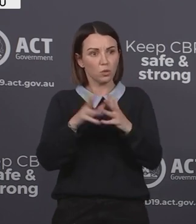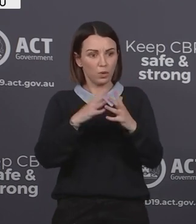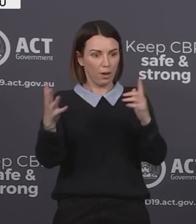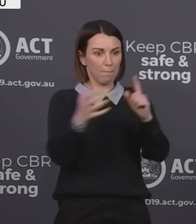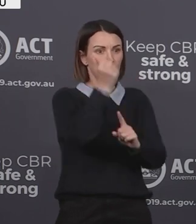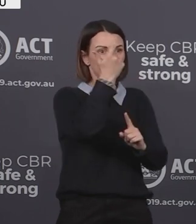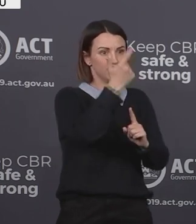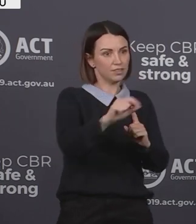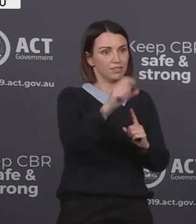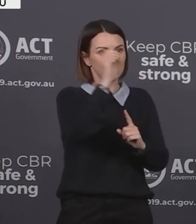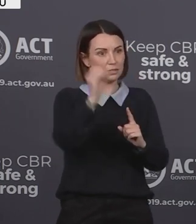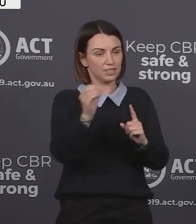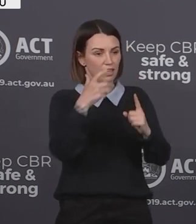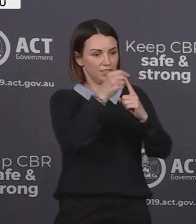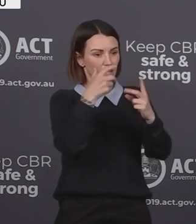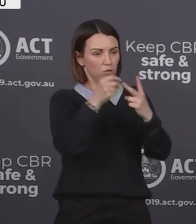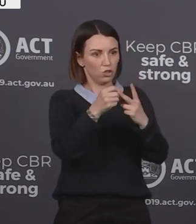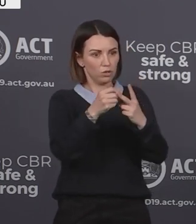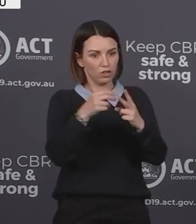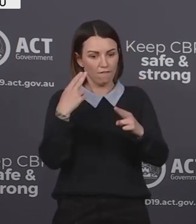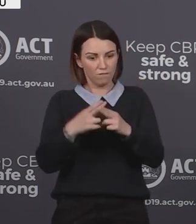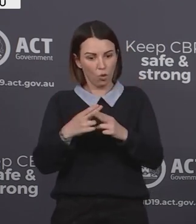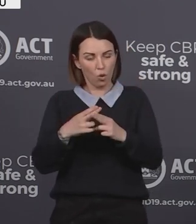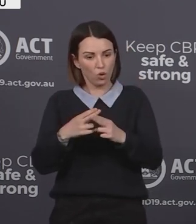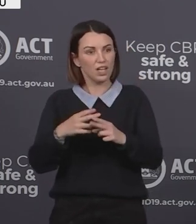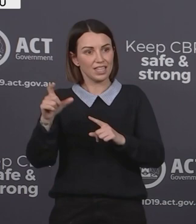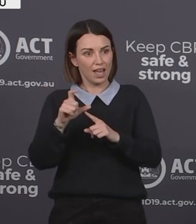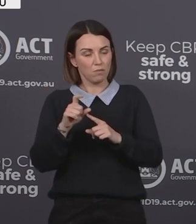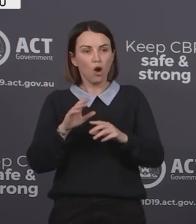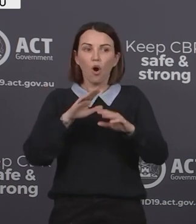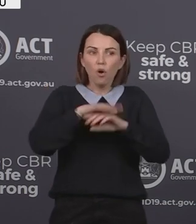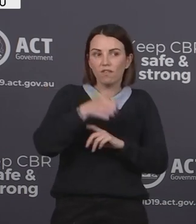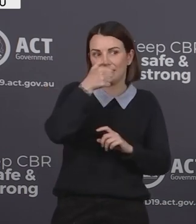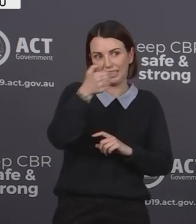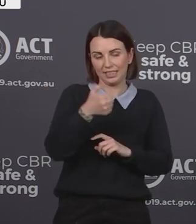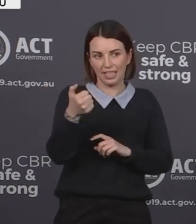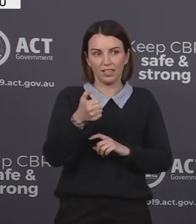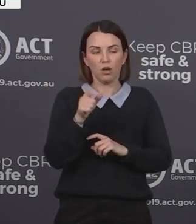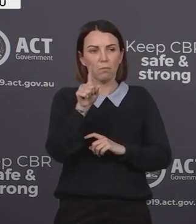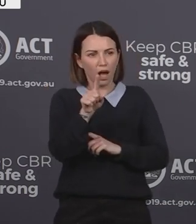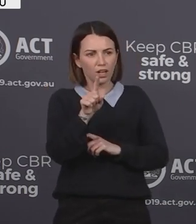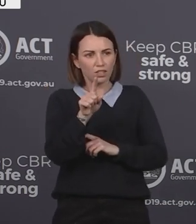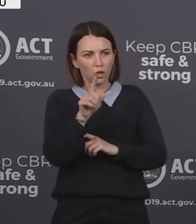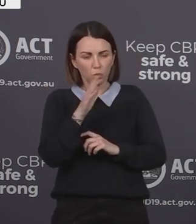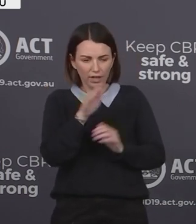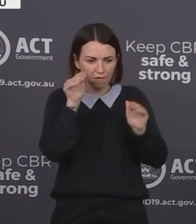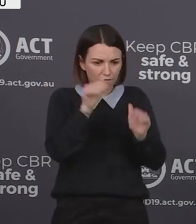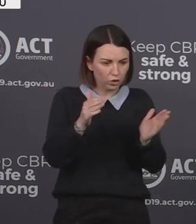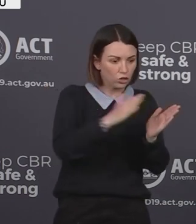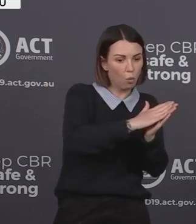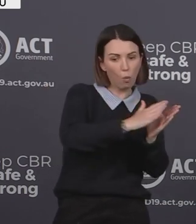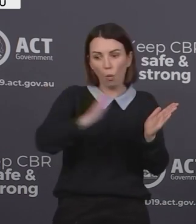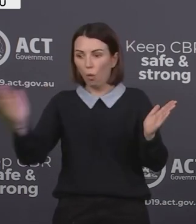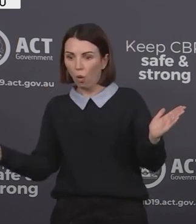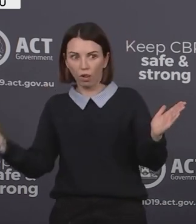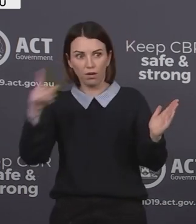% double-dosed milestone for Canberrans aged 16 and over, but we are focused on the whole eligible